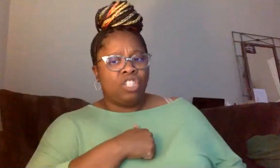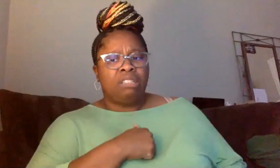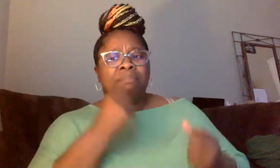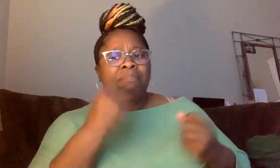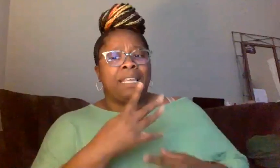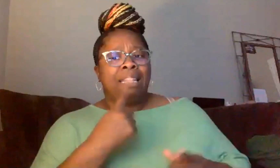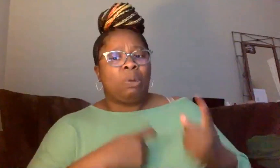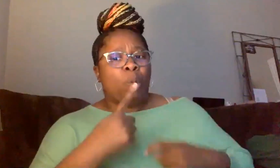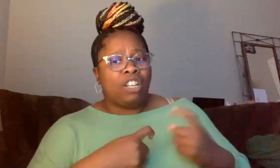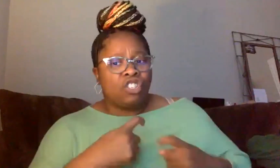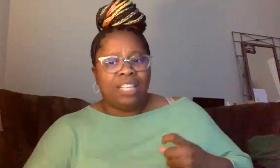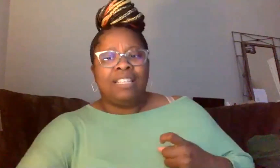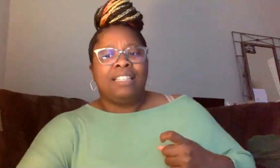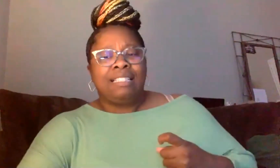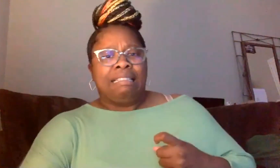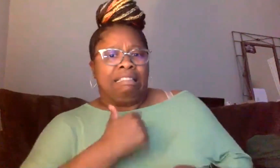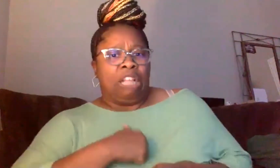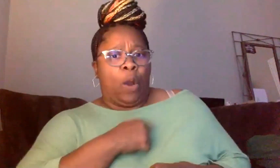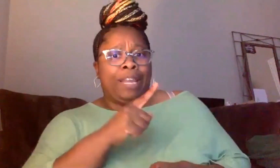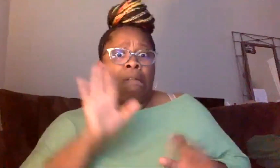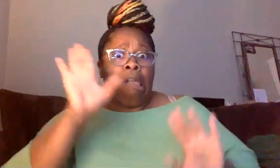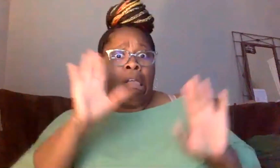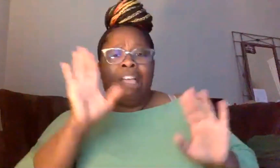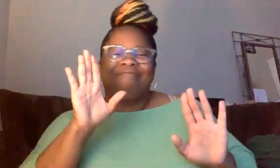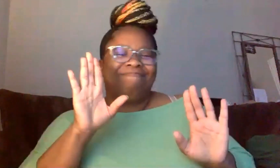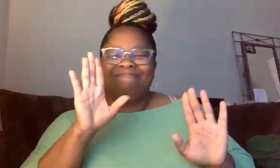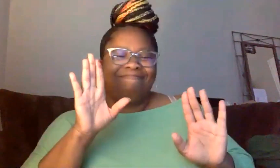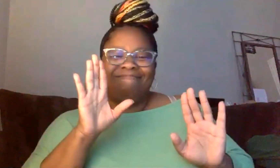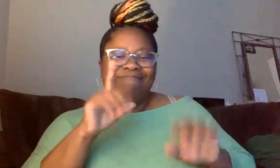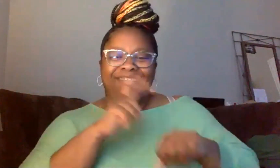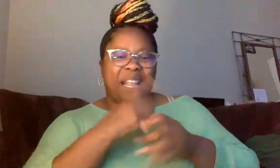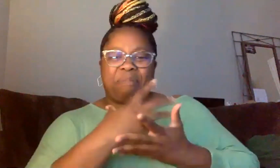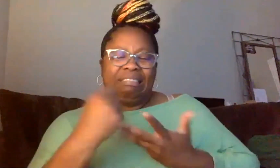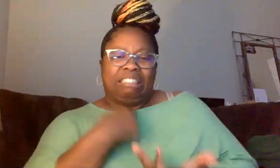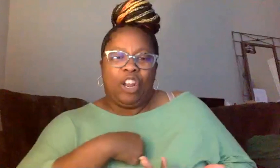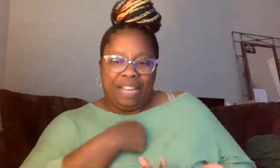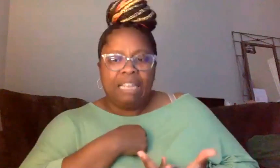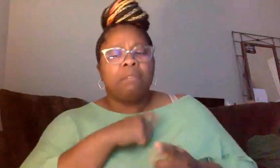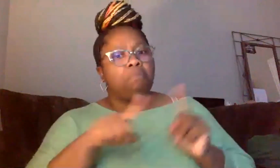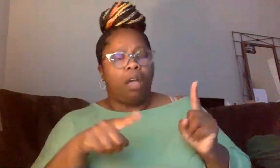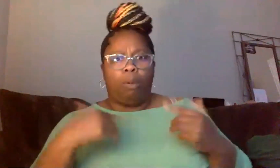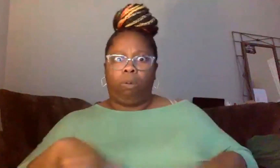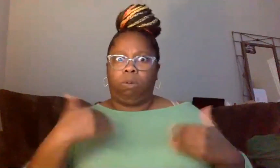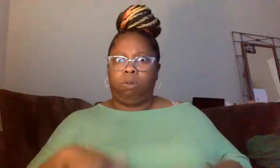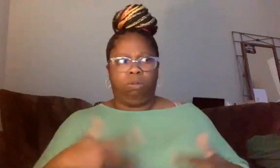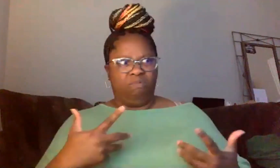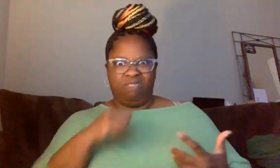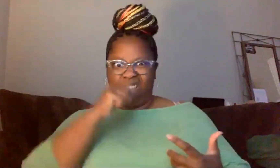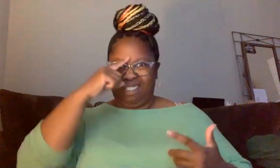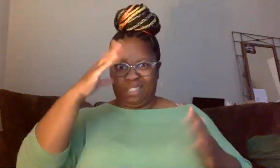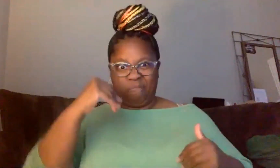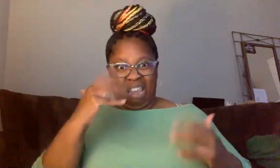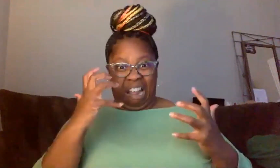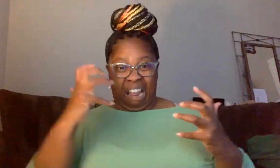and the folks who patiently waited. But it was an enormous event, much larger than we expected. Yeah. But